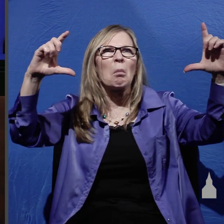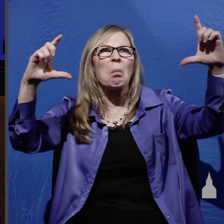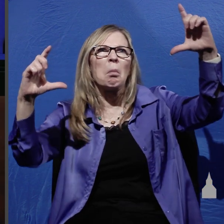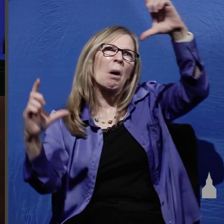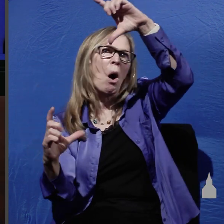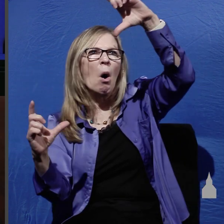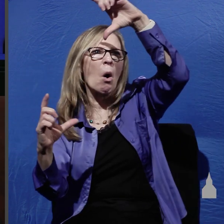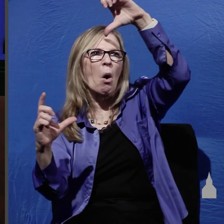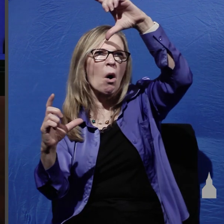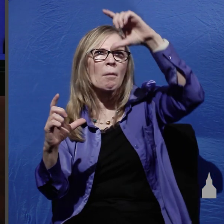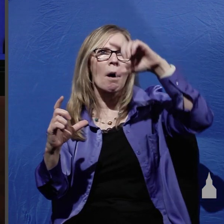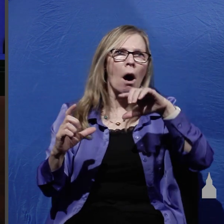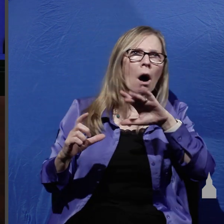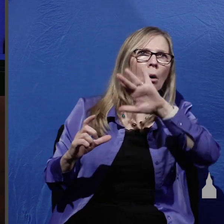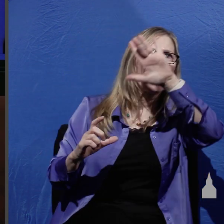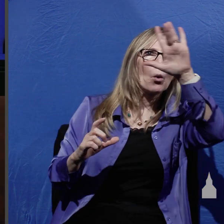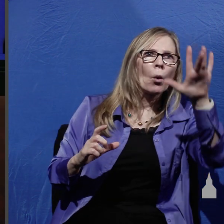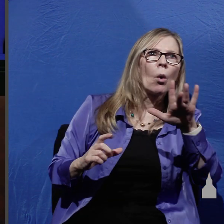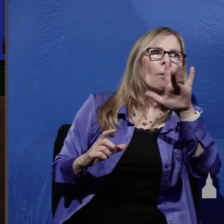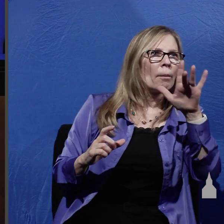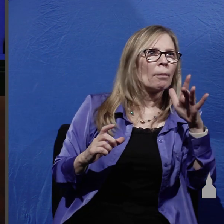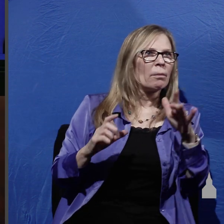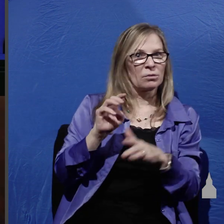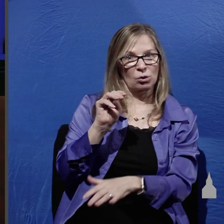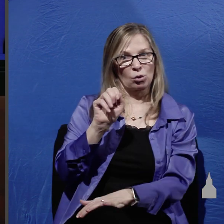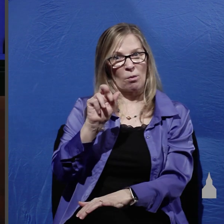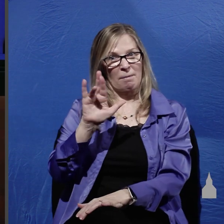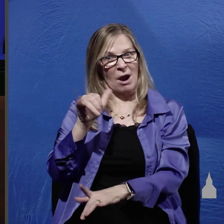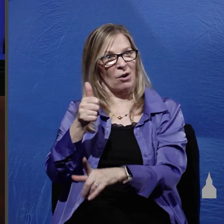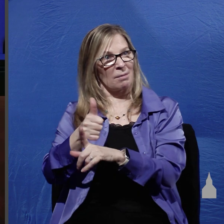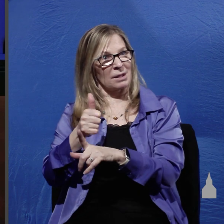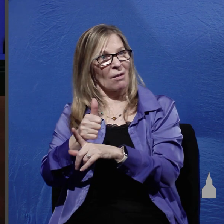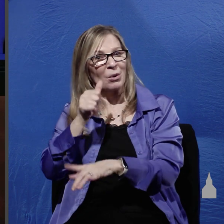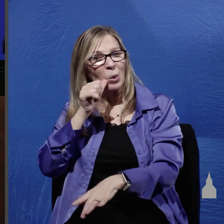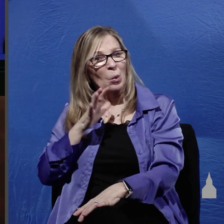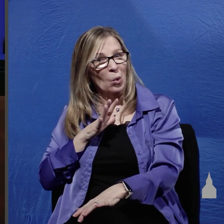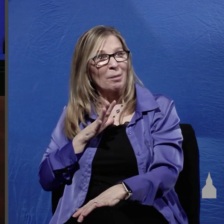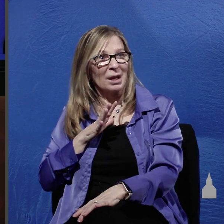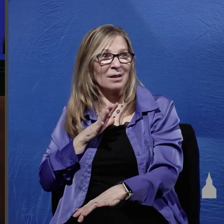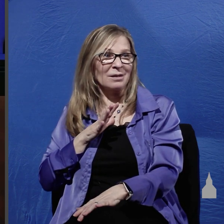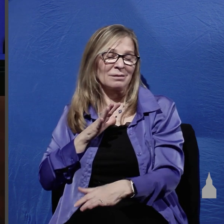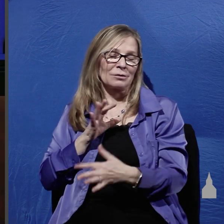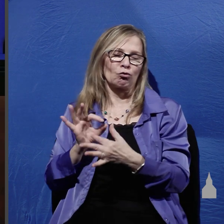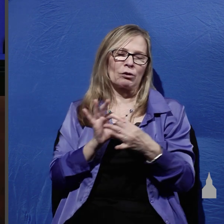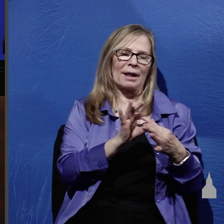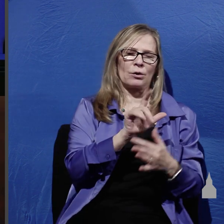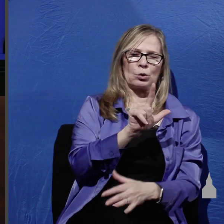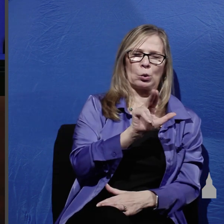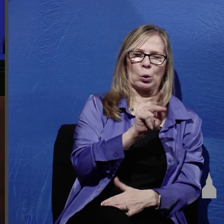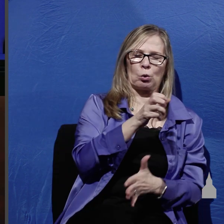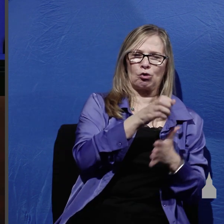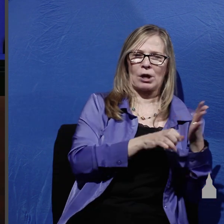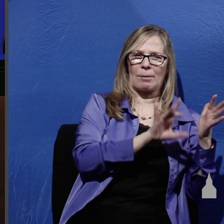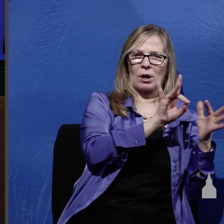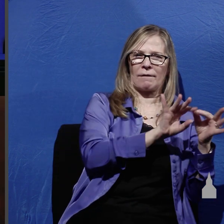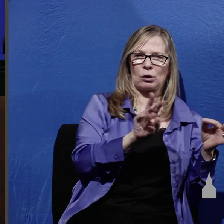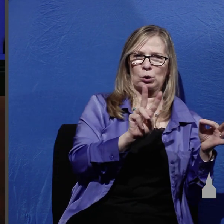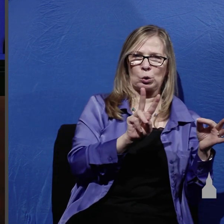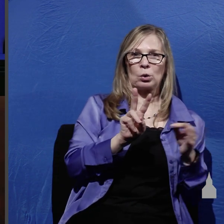John but rather with Mary Magdalene Mary Magdalene was a woman who according to Luke chapter 8 verse 2 had seven